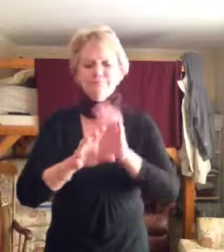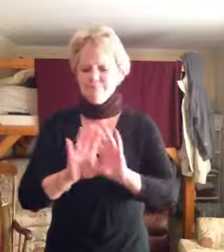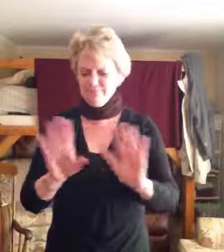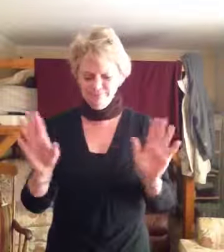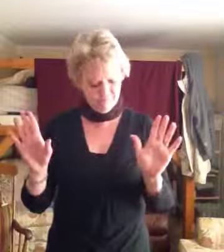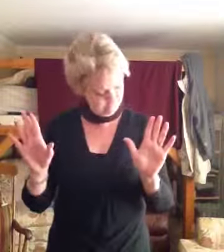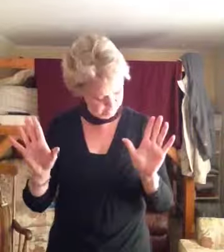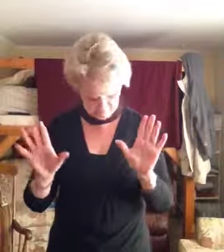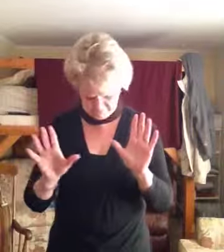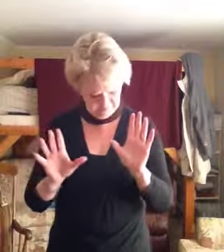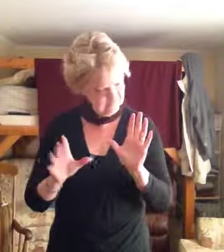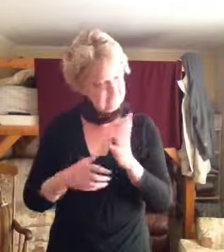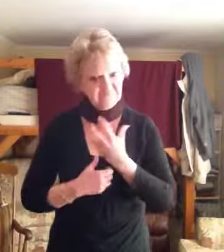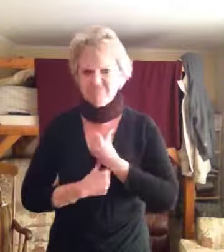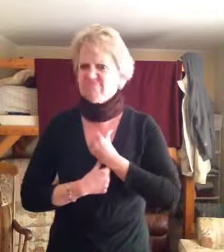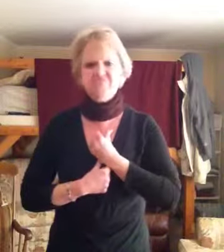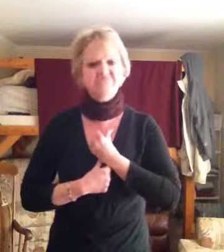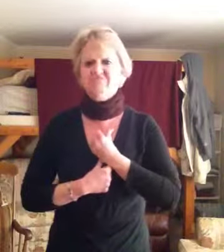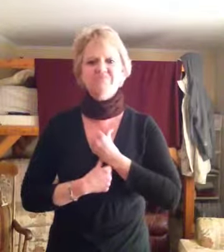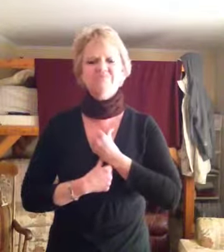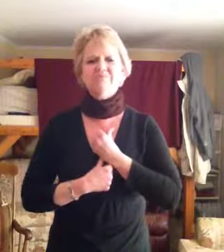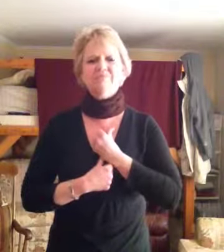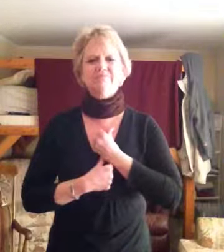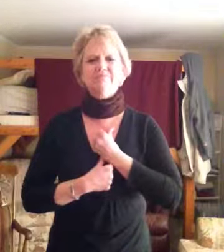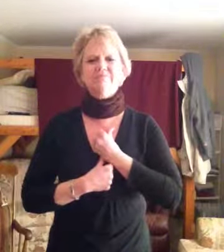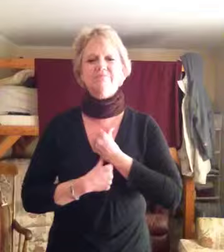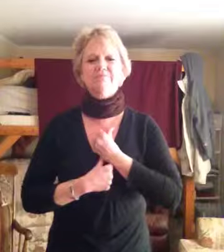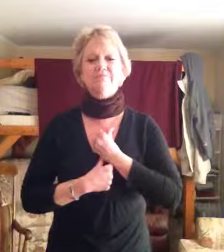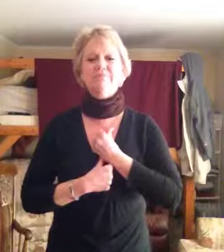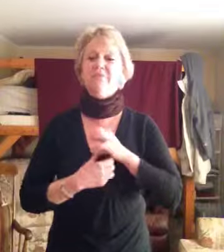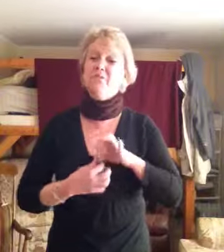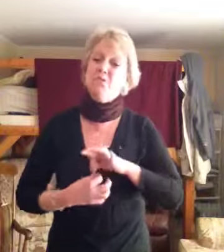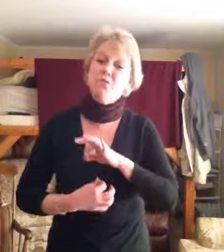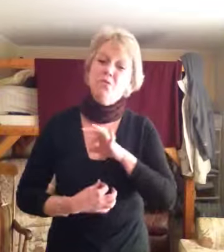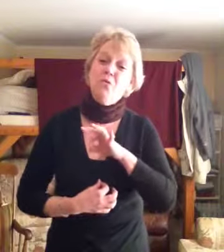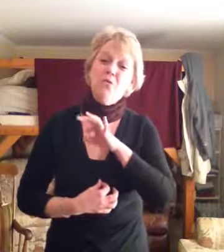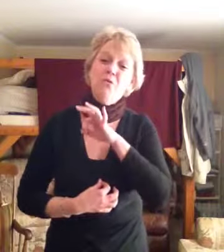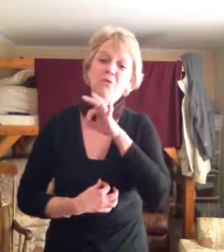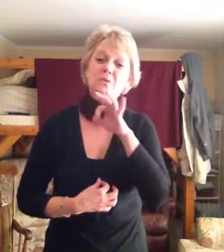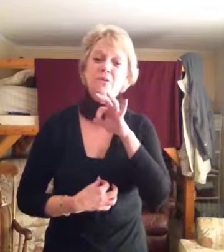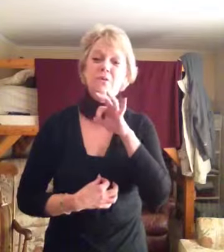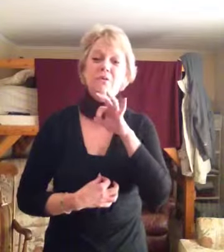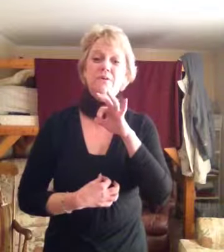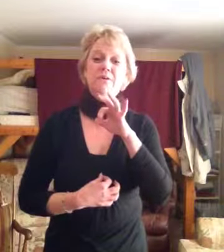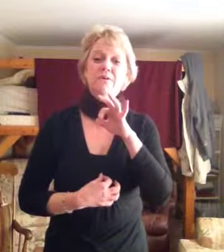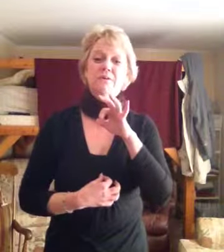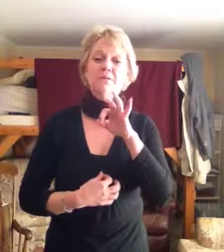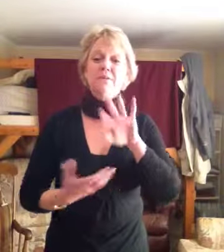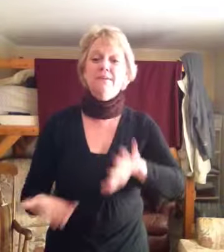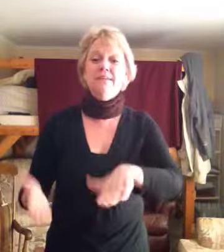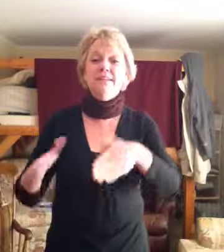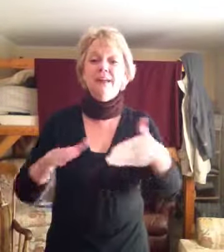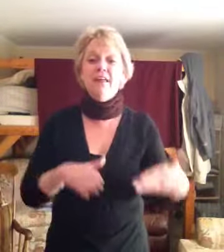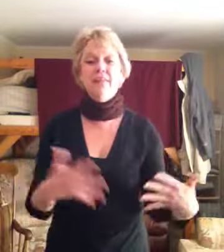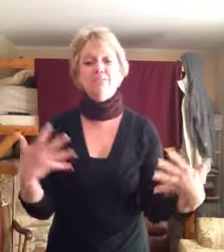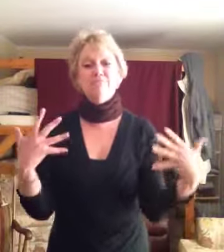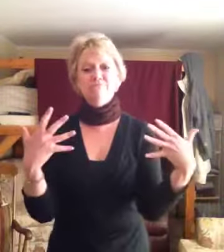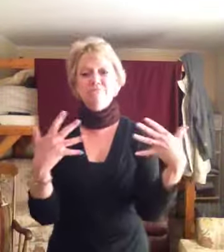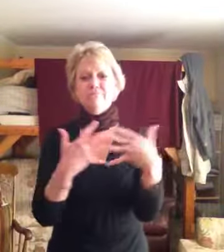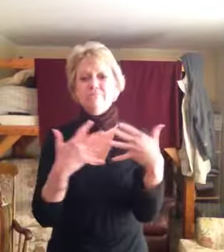And the soul afraid of dying